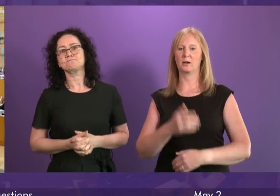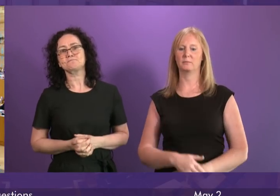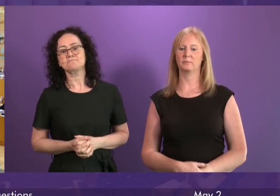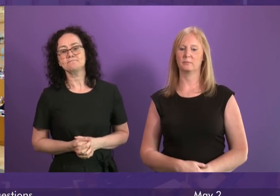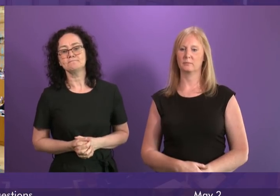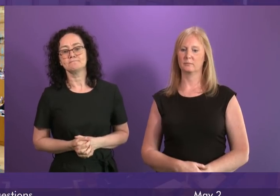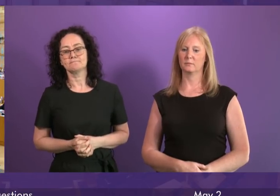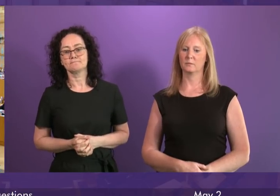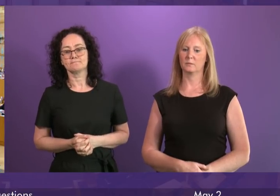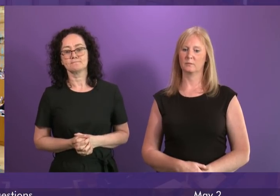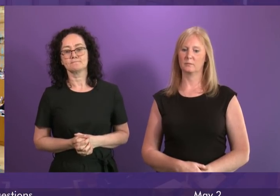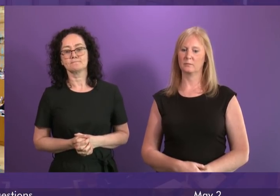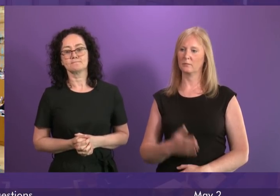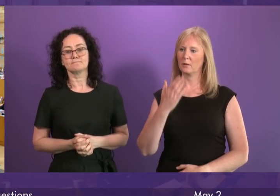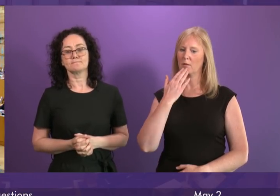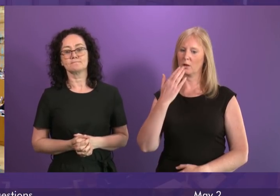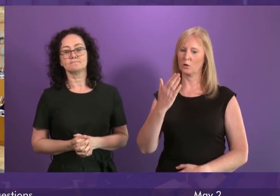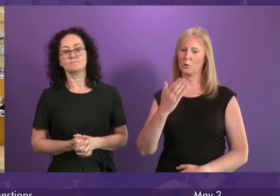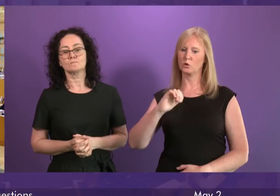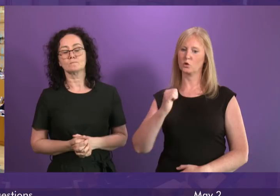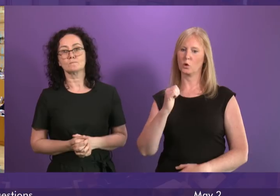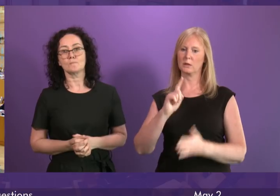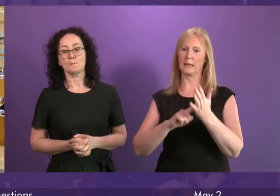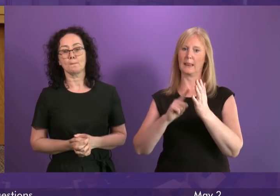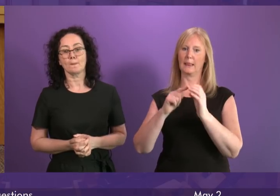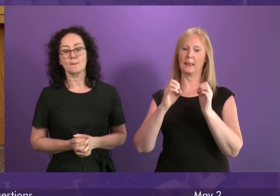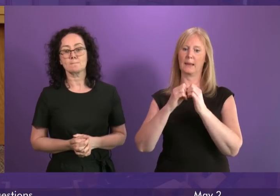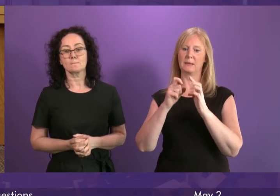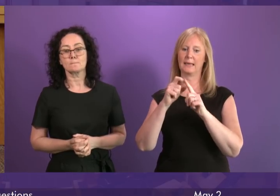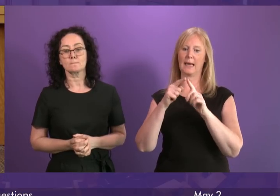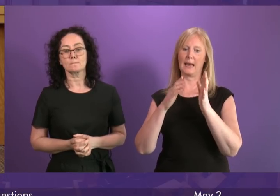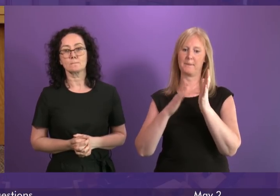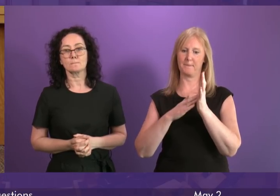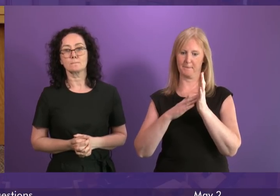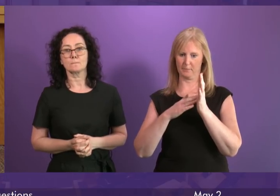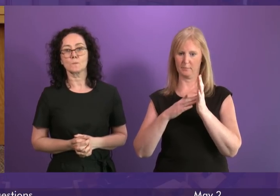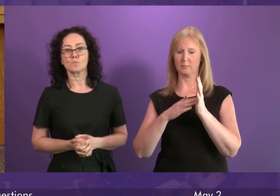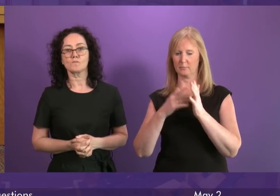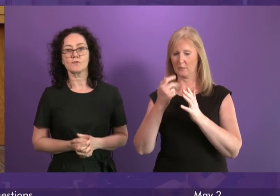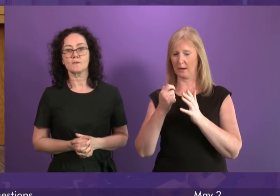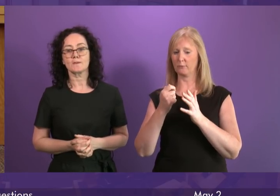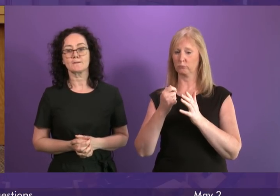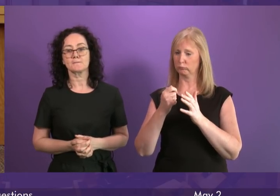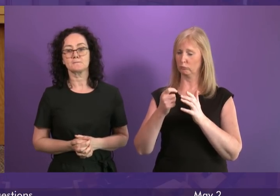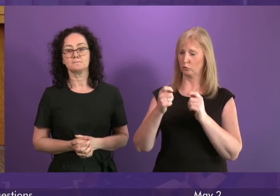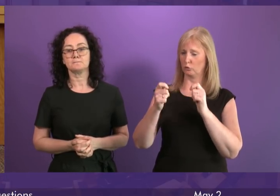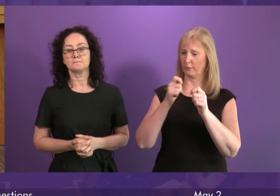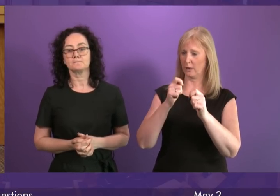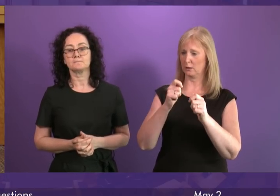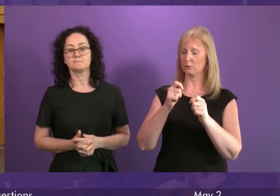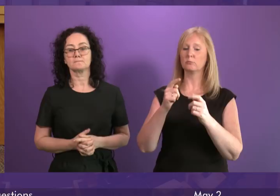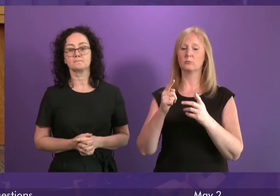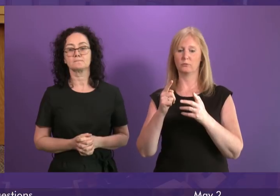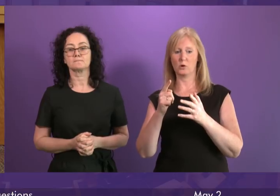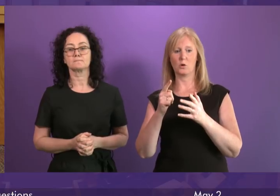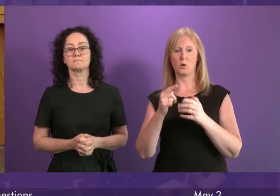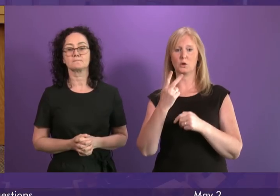thank you very much Scottish Liberal Democrats welcome the decision by the Scottish Government to the revised commitment to net zero greenhouse gas emissions